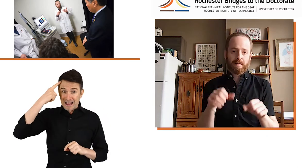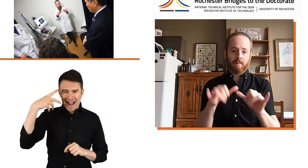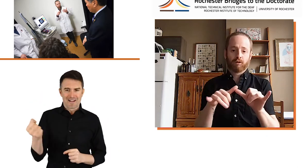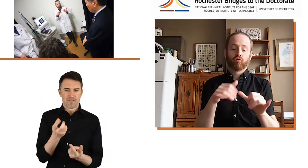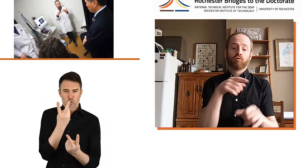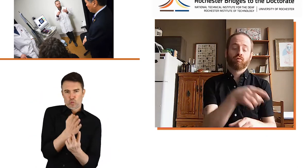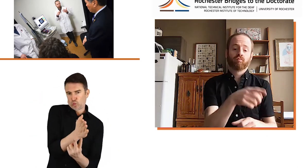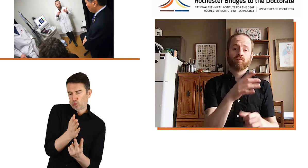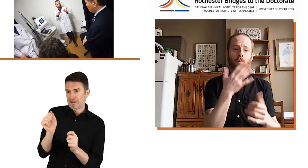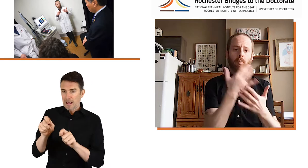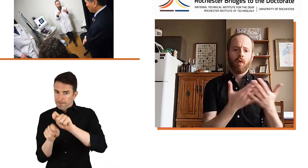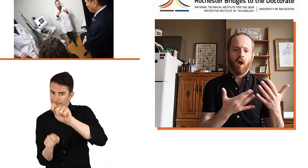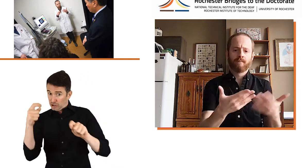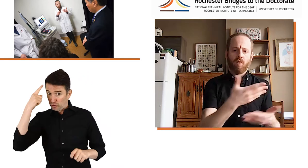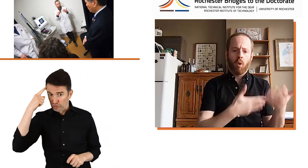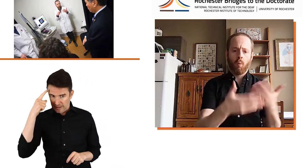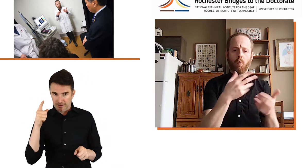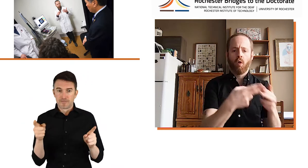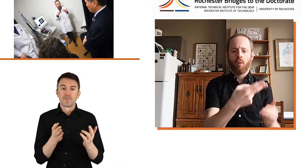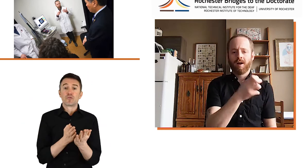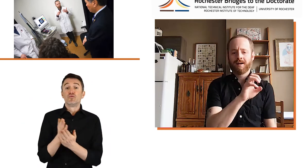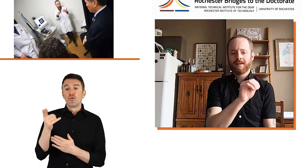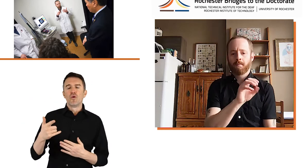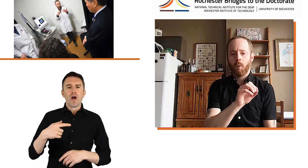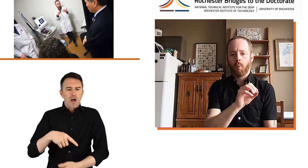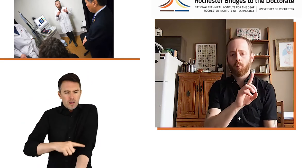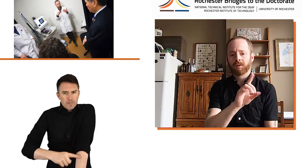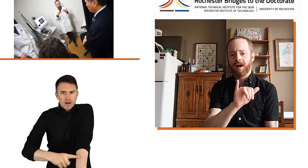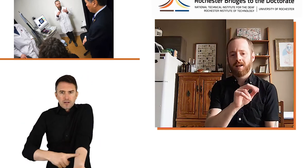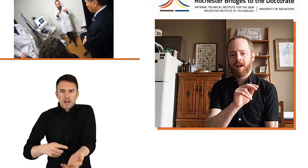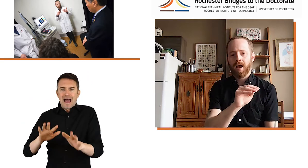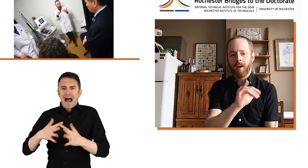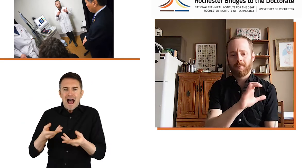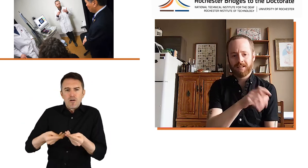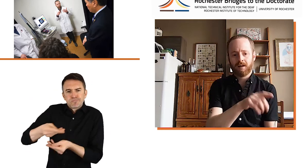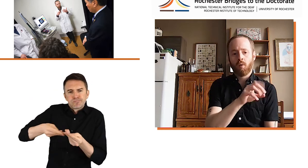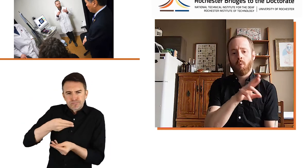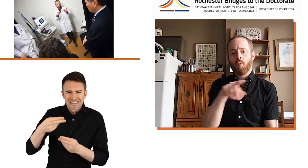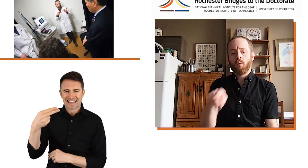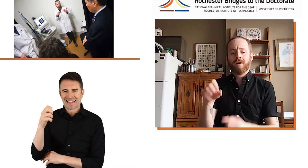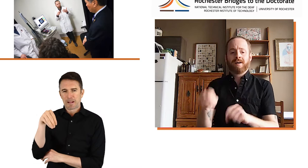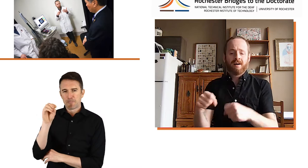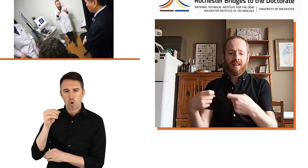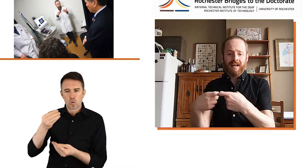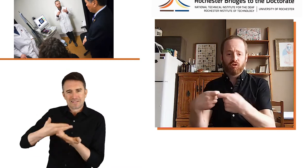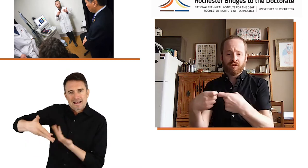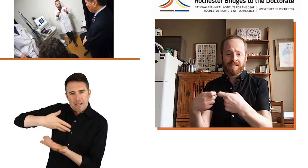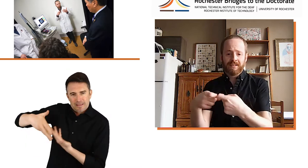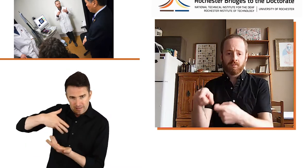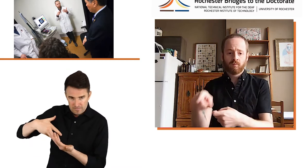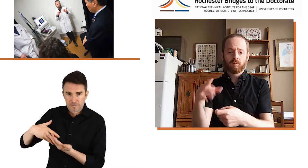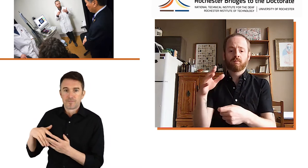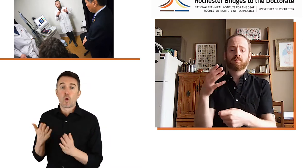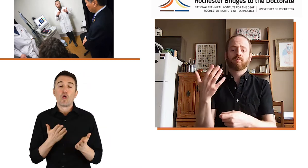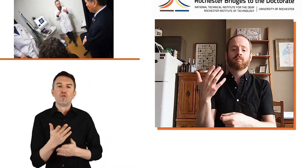that you can do that. The first is by measuring blood flow, which is hemodynamics, or you can measure